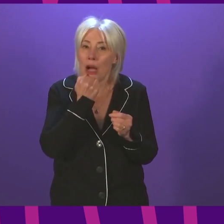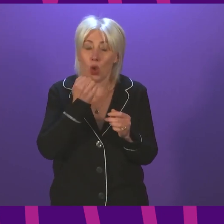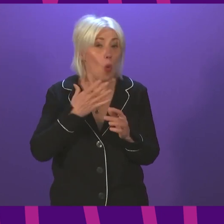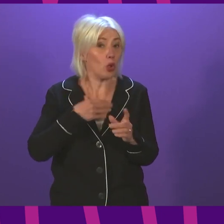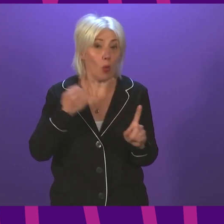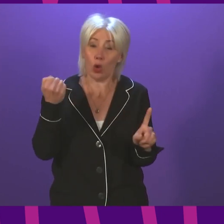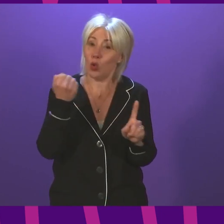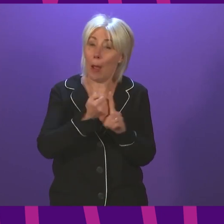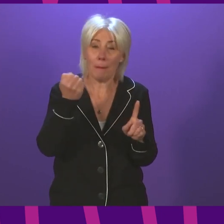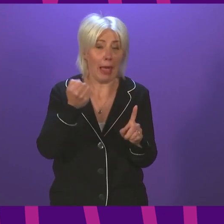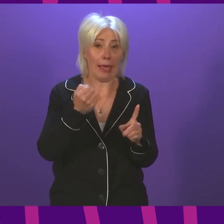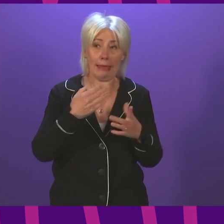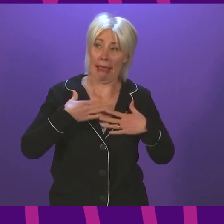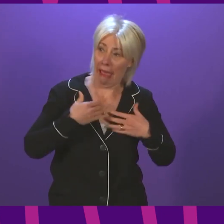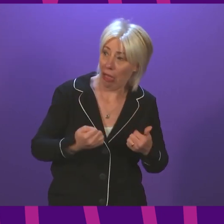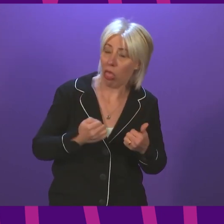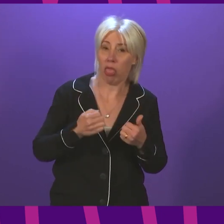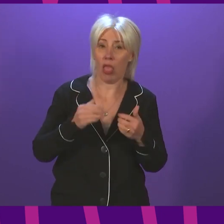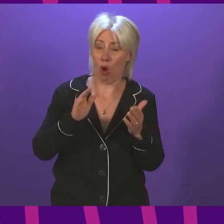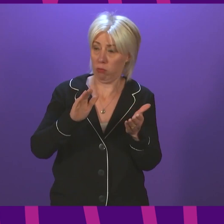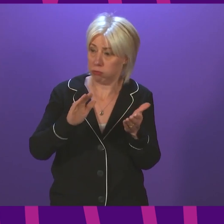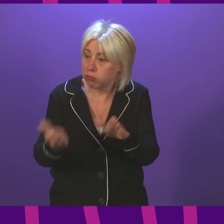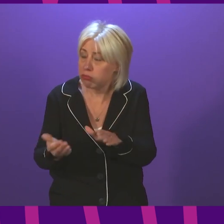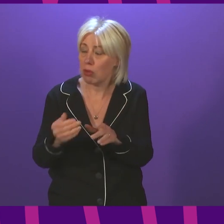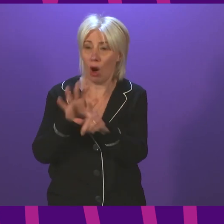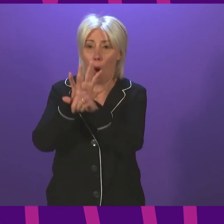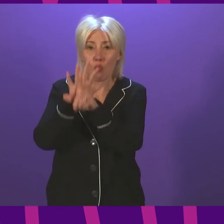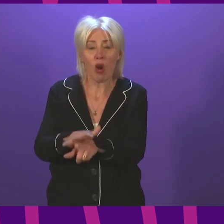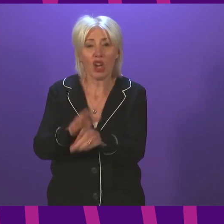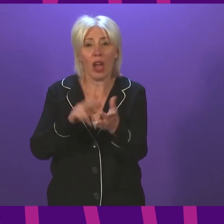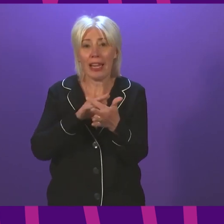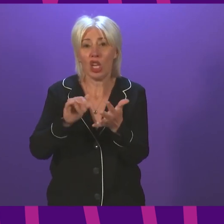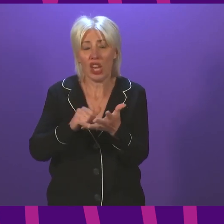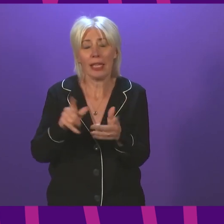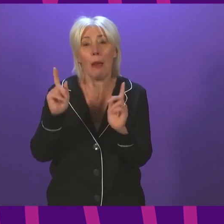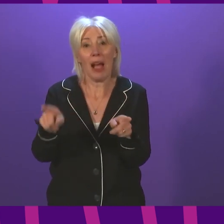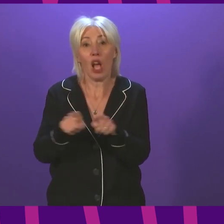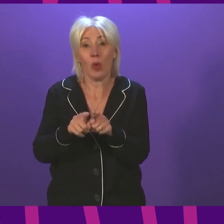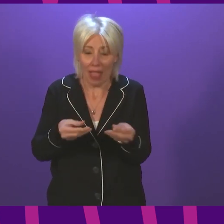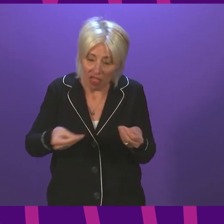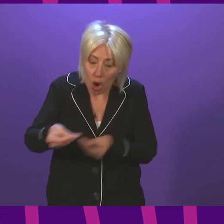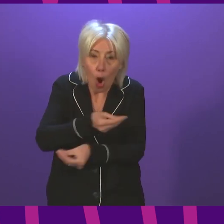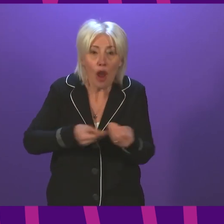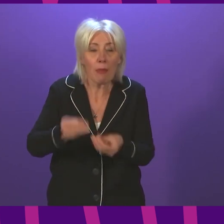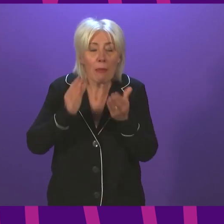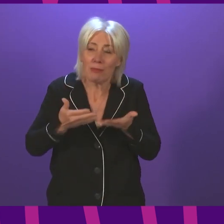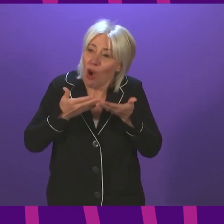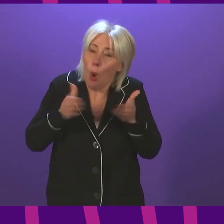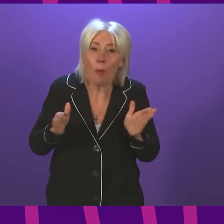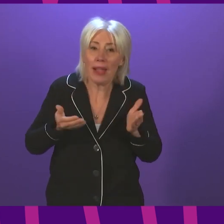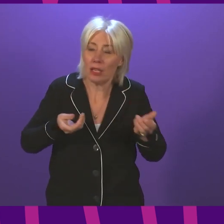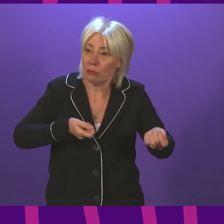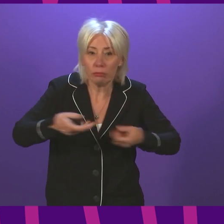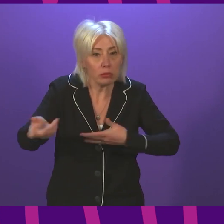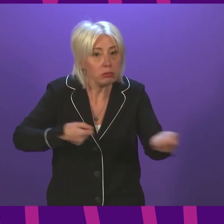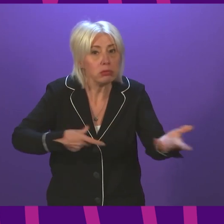health impact or people losing their lives or more pressure on the National Health Service, but also at the same time keeping our economy fully open and trading. That's why